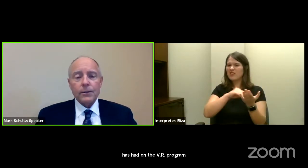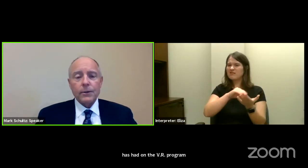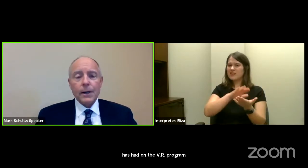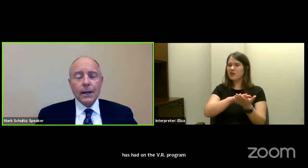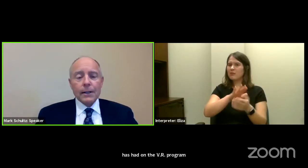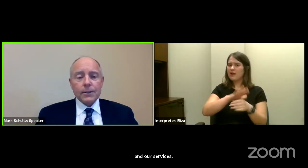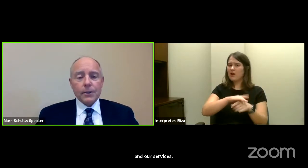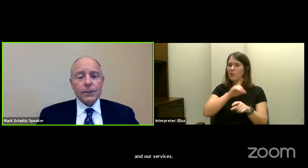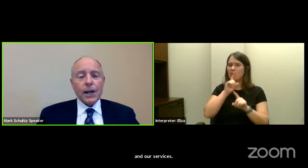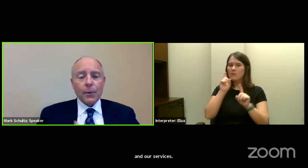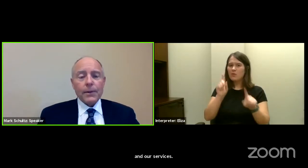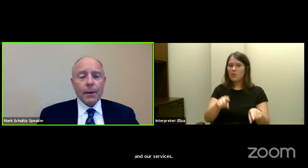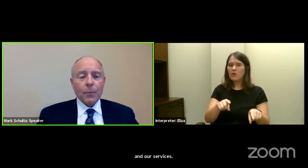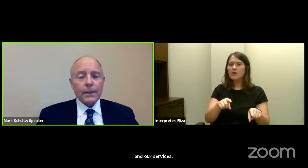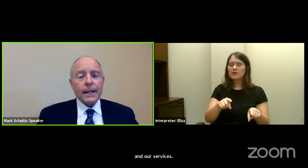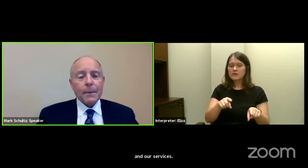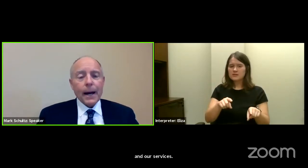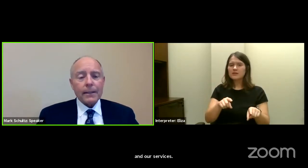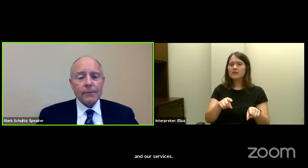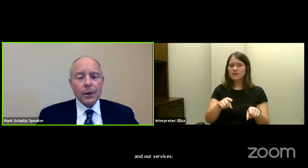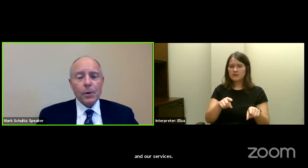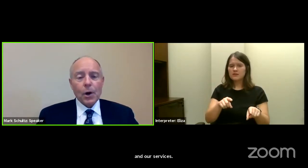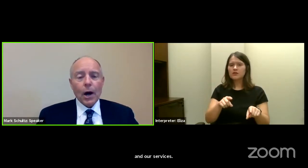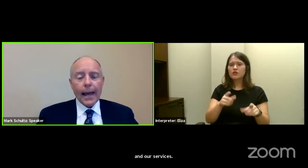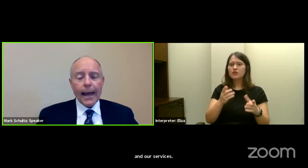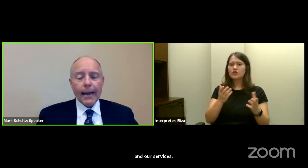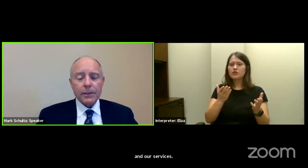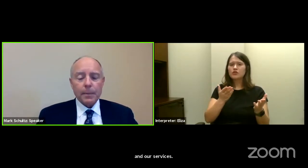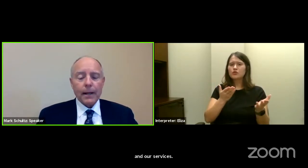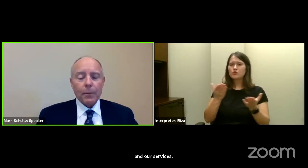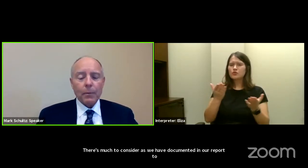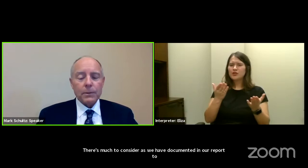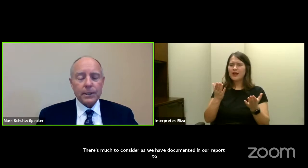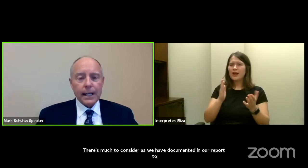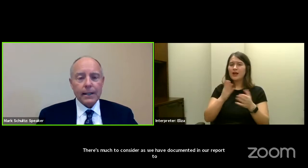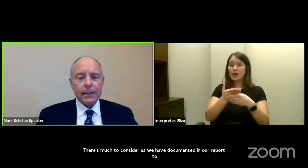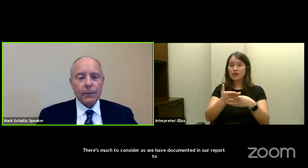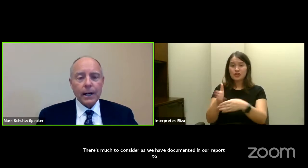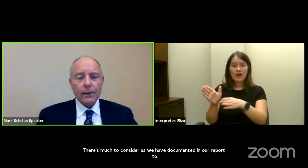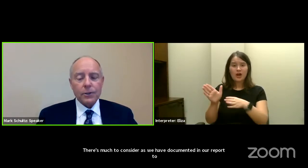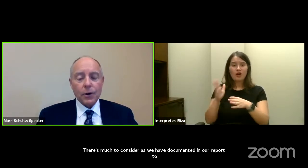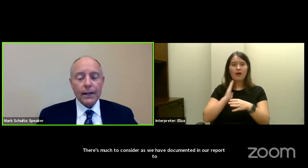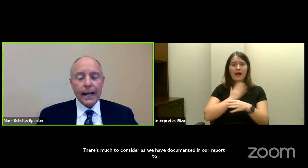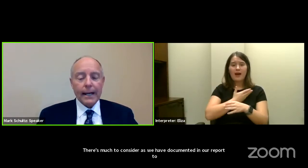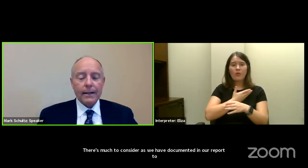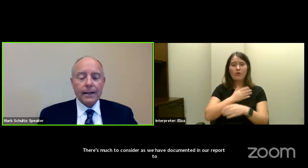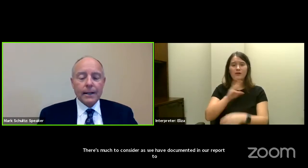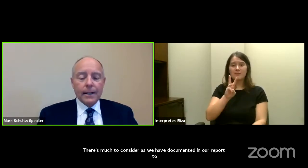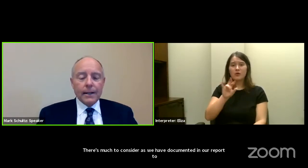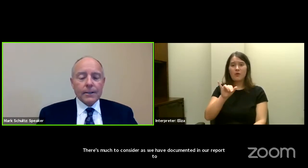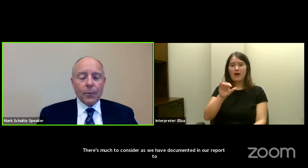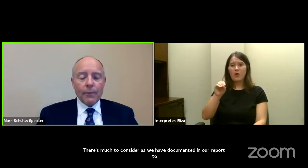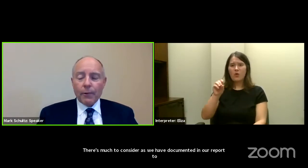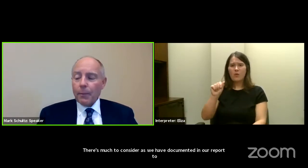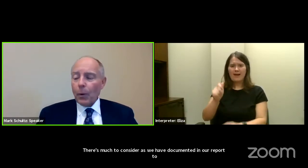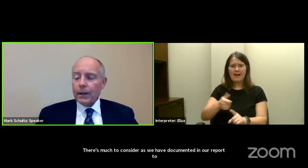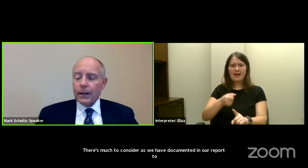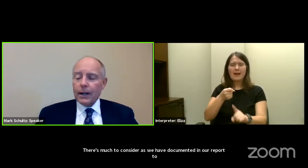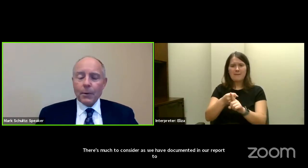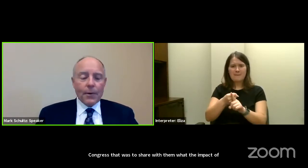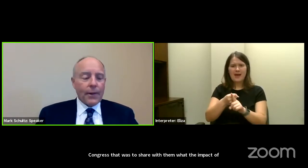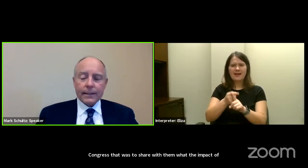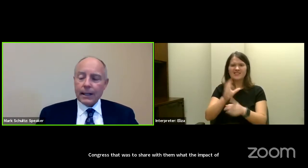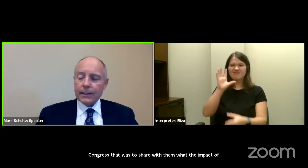required to share with them what the impact of WIA has been and what we're seeing in regards to our data. So we've